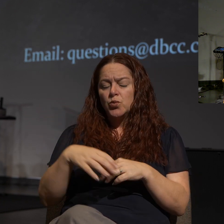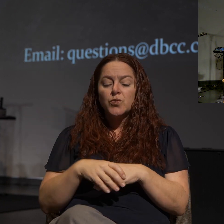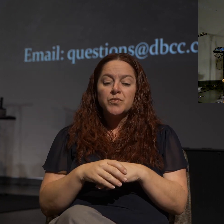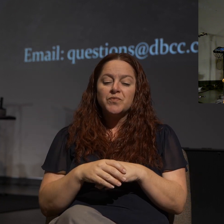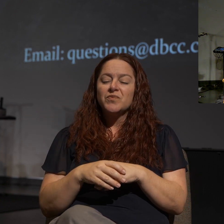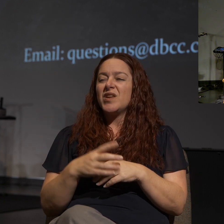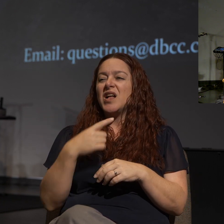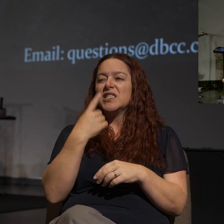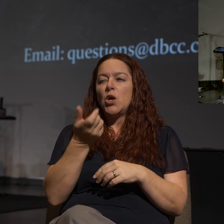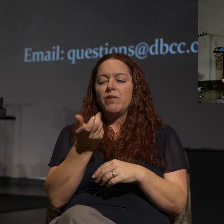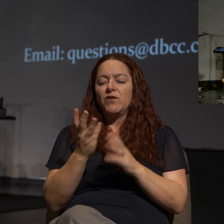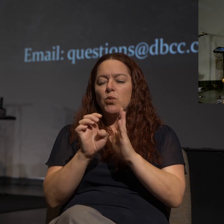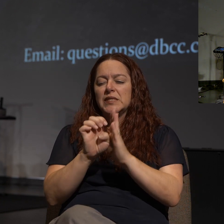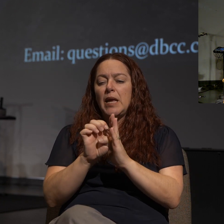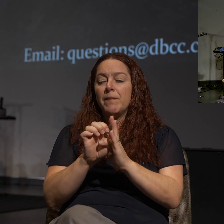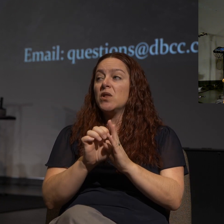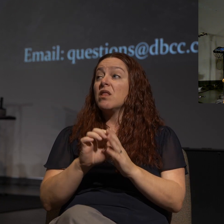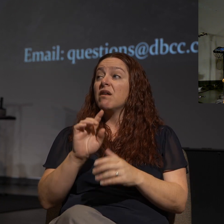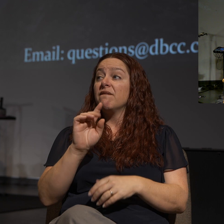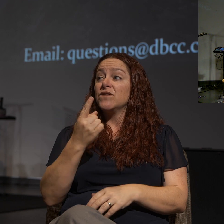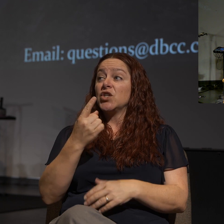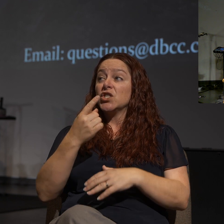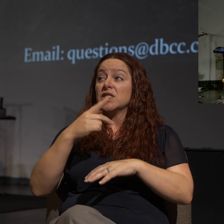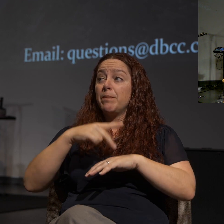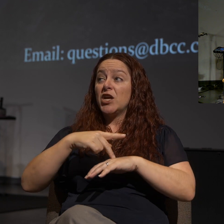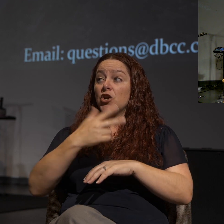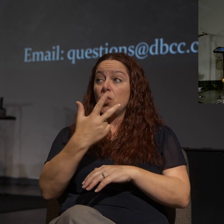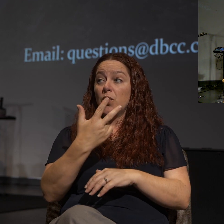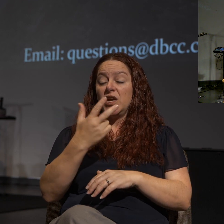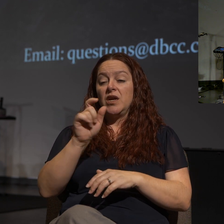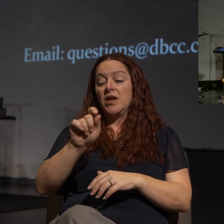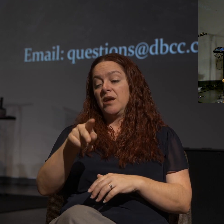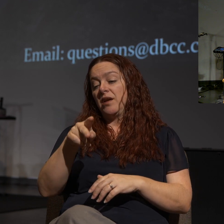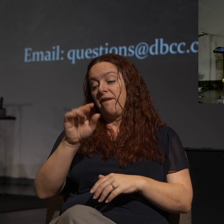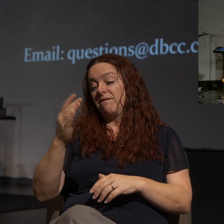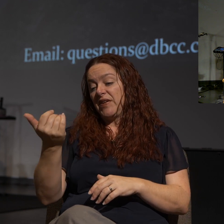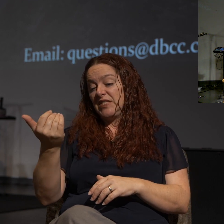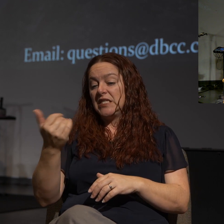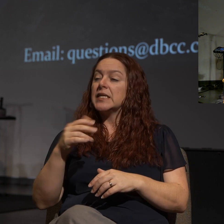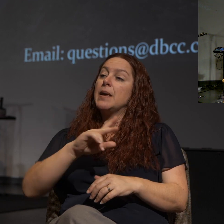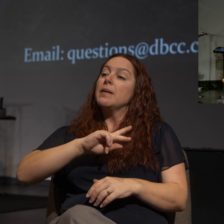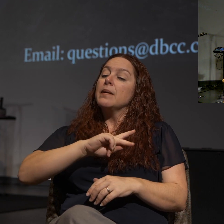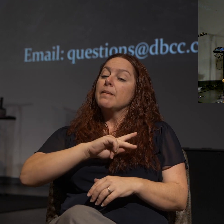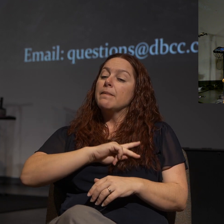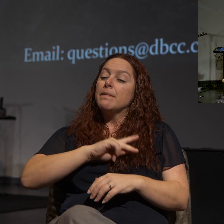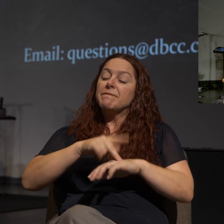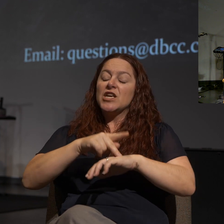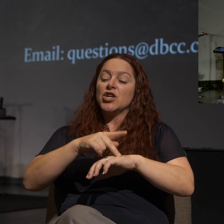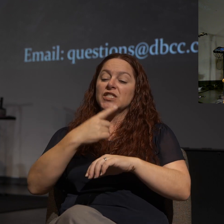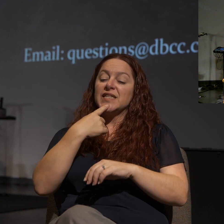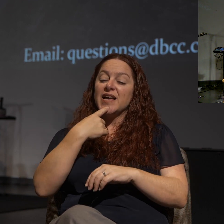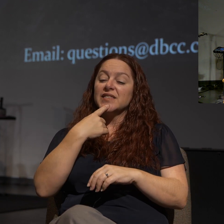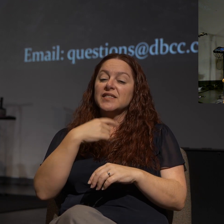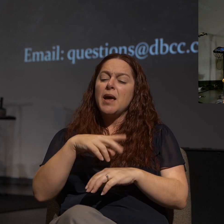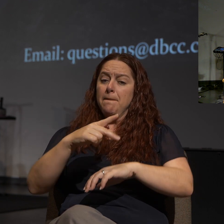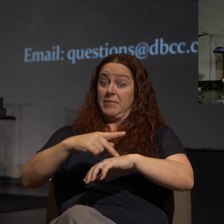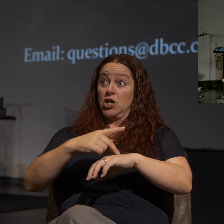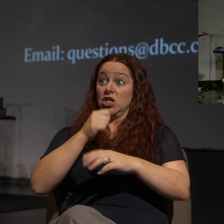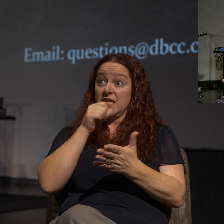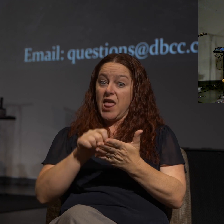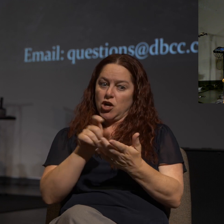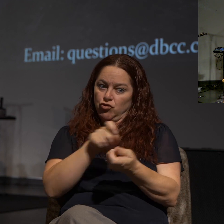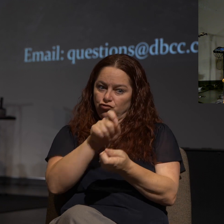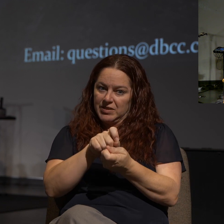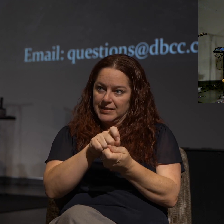passages with you. The first one on there is 1 Peter 3.15. Peter says this, and keep in mind that Peter's letter is written